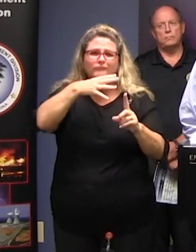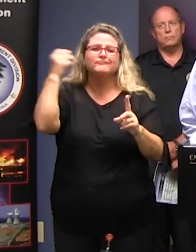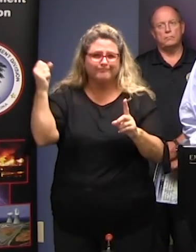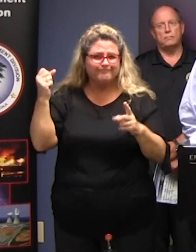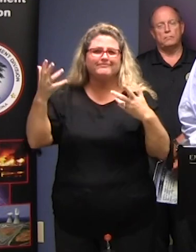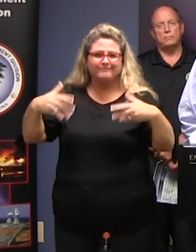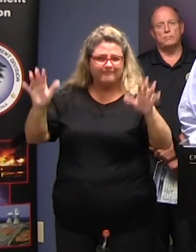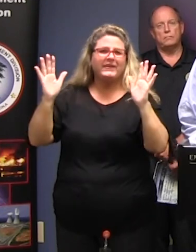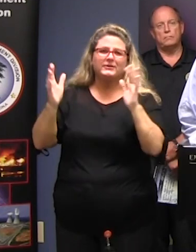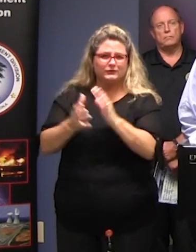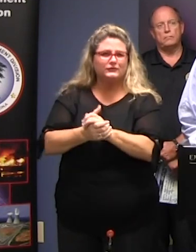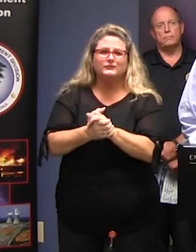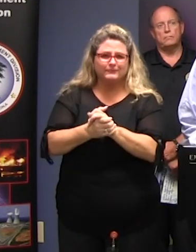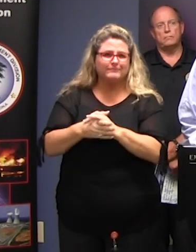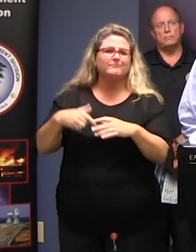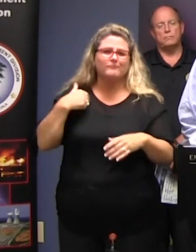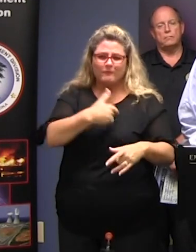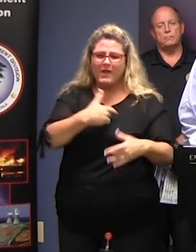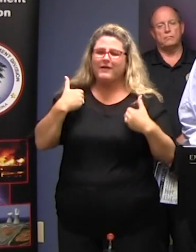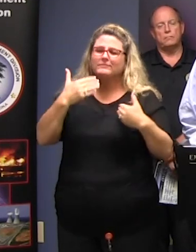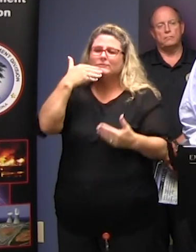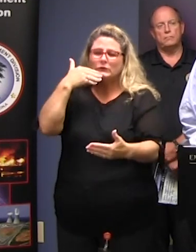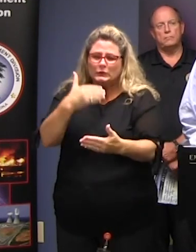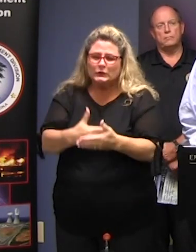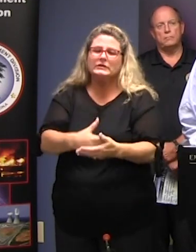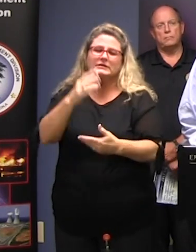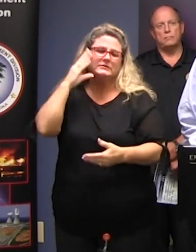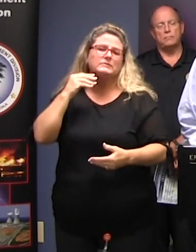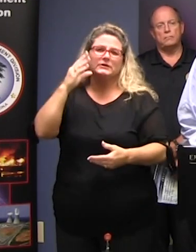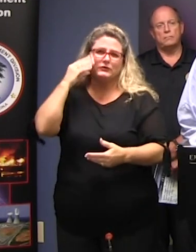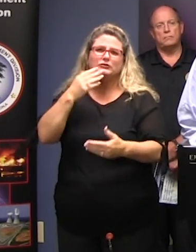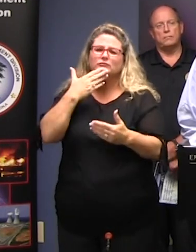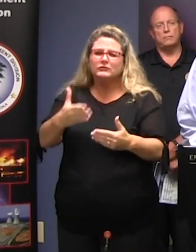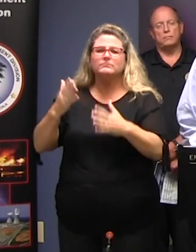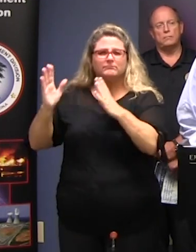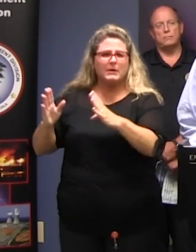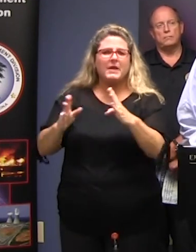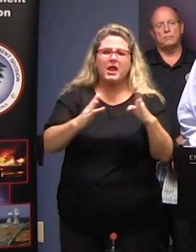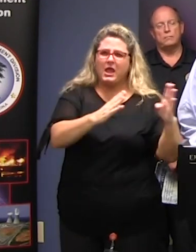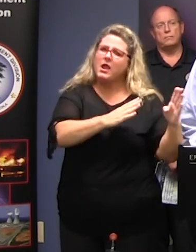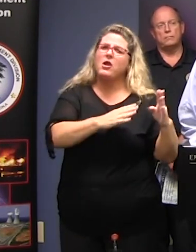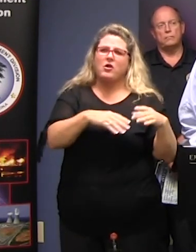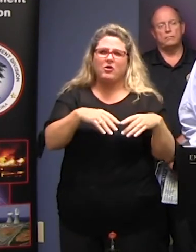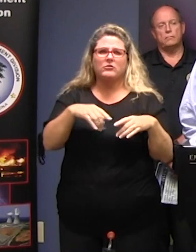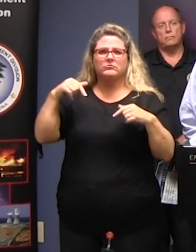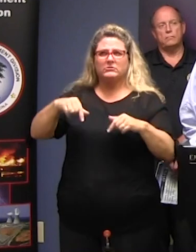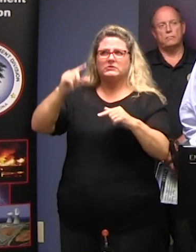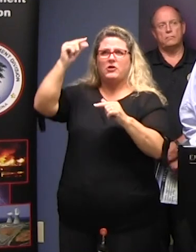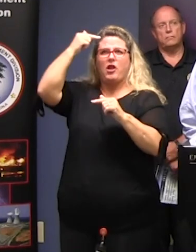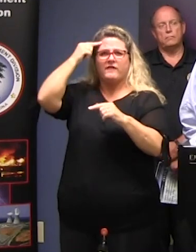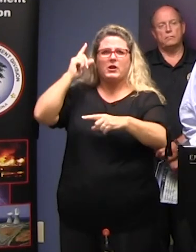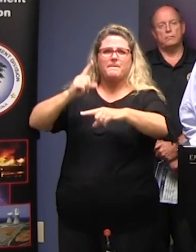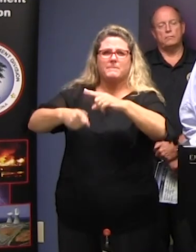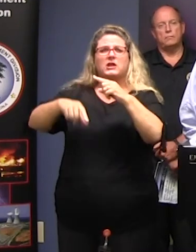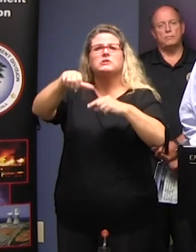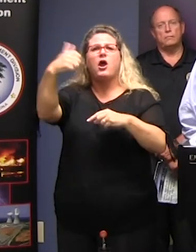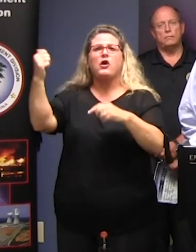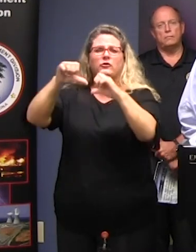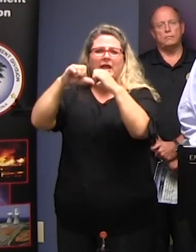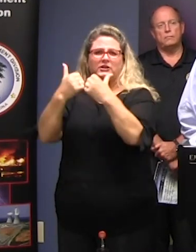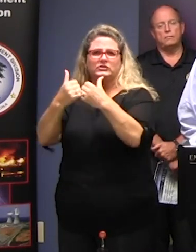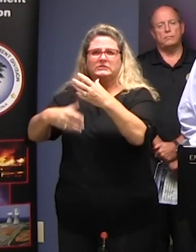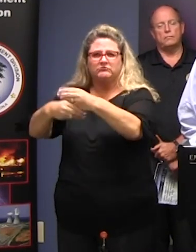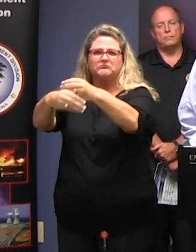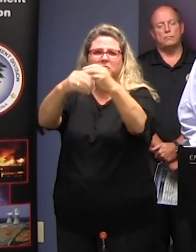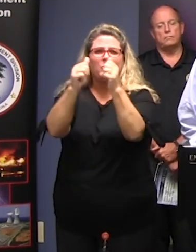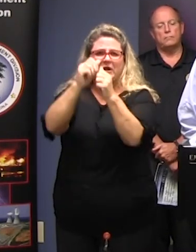I think we are we are as experienced and prepared as government organizations and auxiliary organizations can be